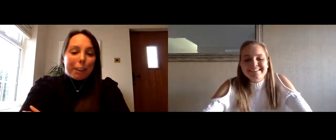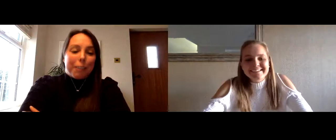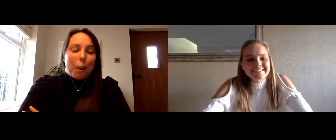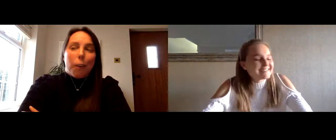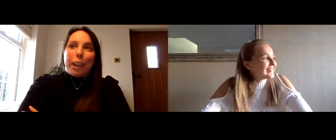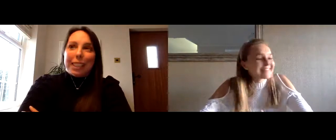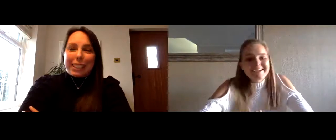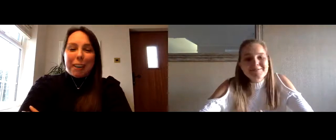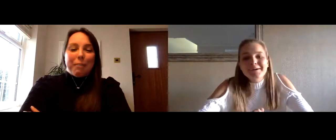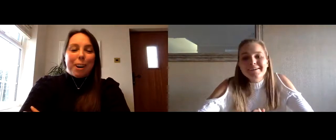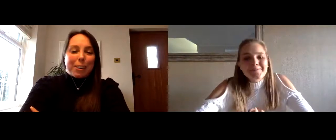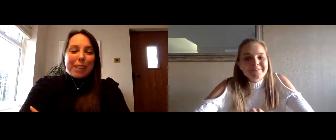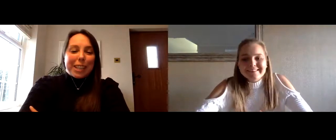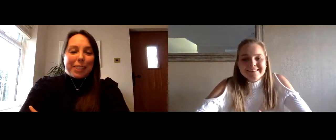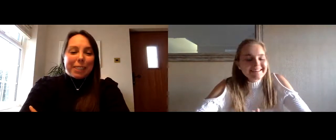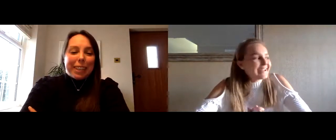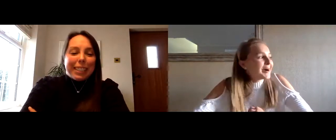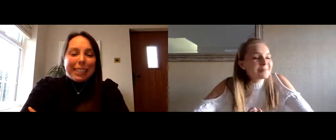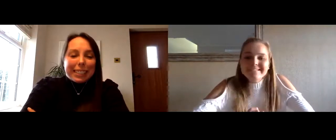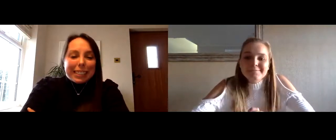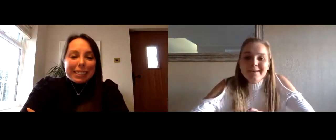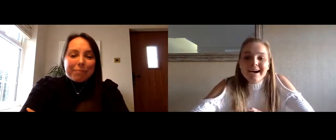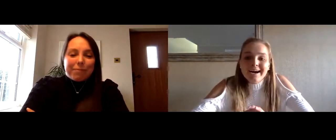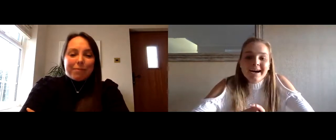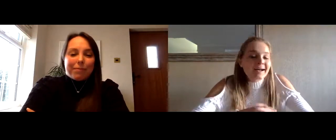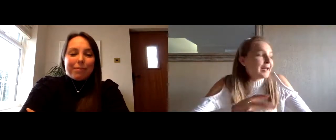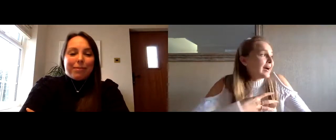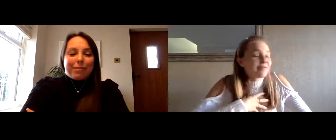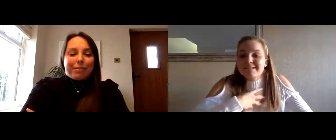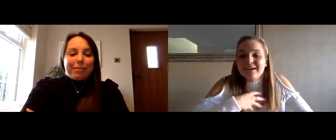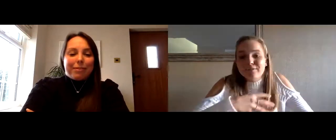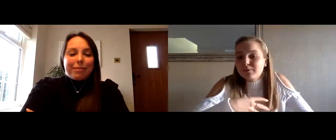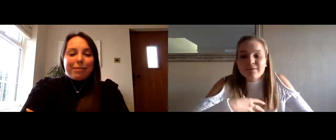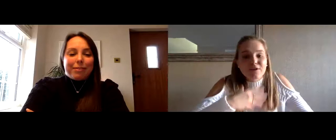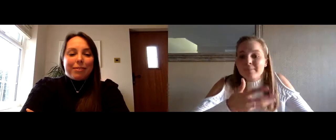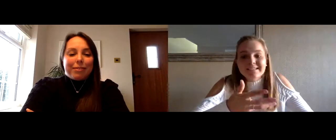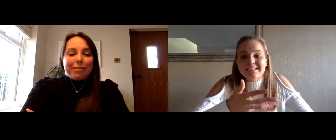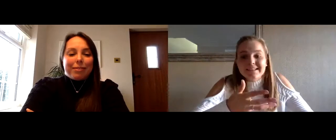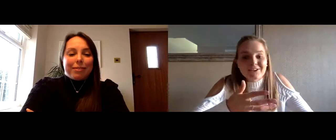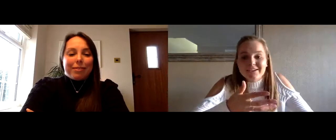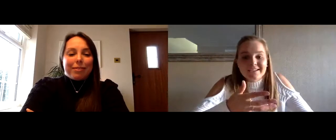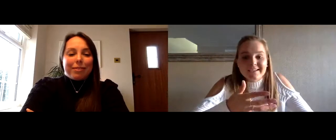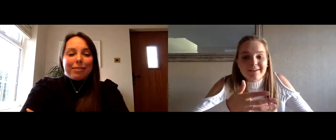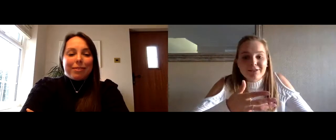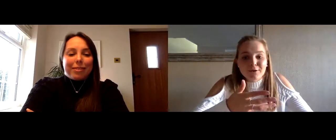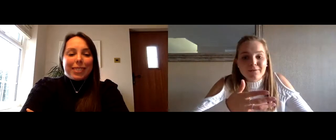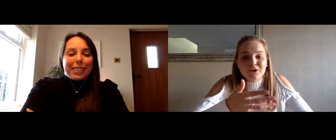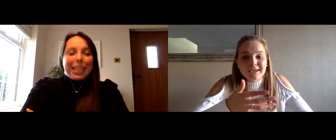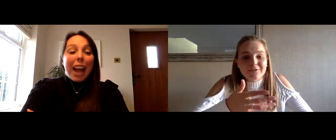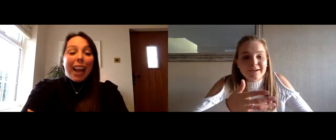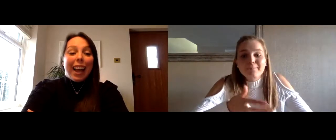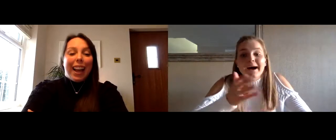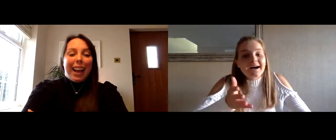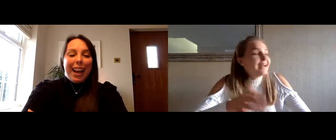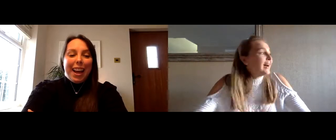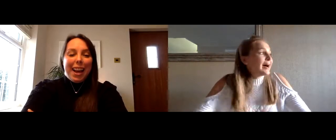rather than on it doing what i was meant to be doing i must admit i from a selfish point of view i'm gutted that you didn't carry through with the